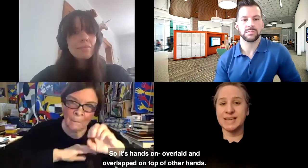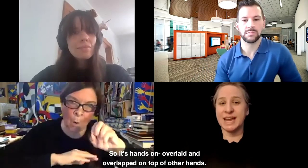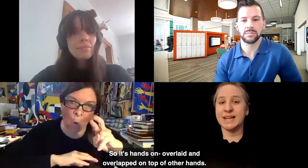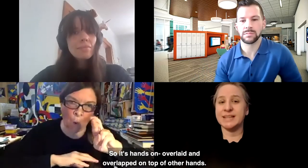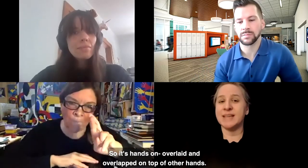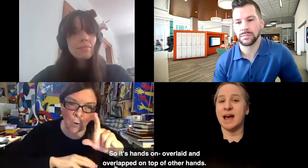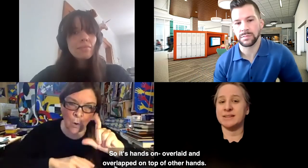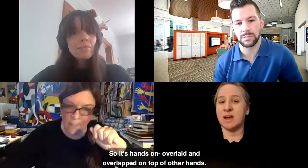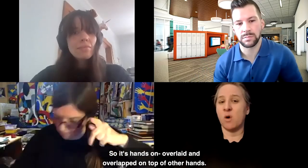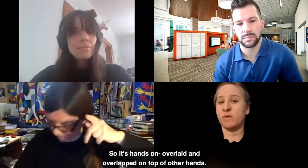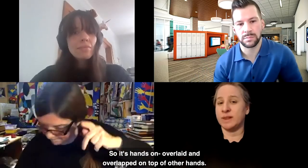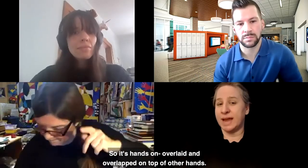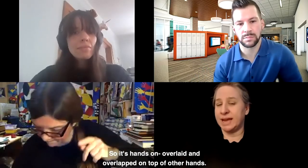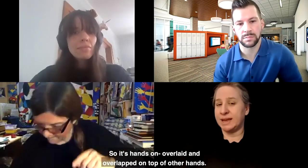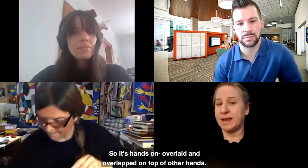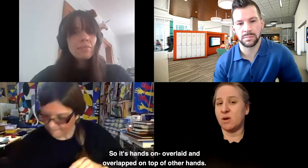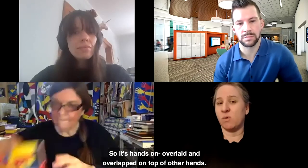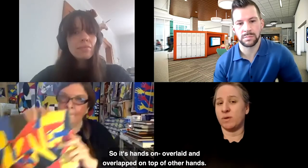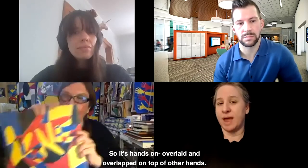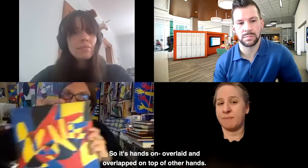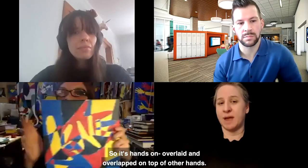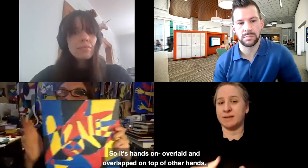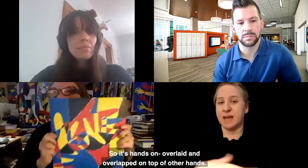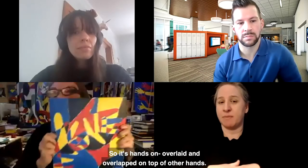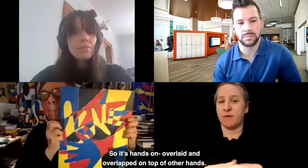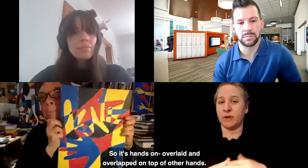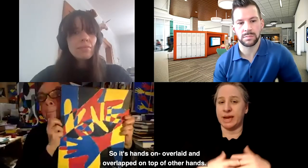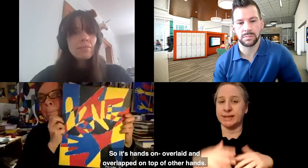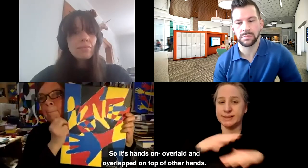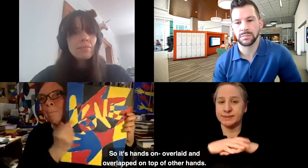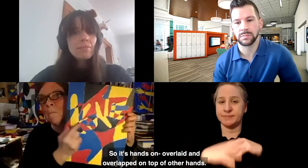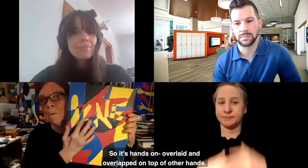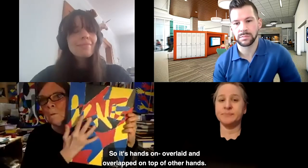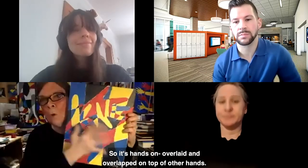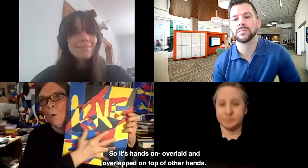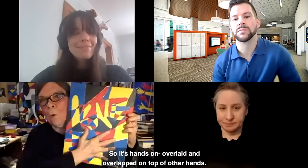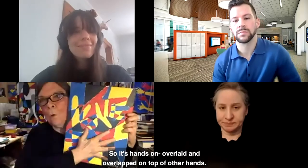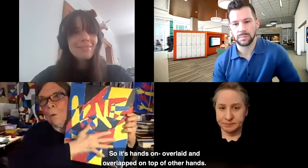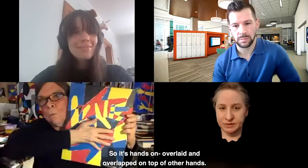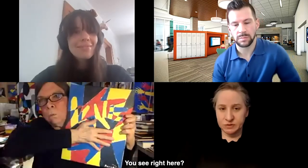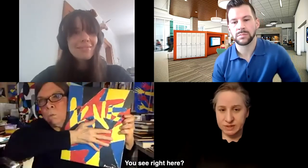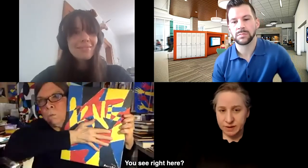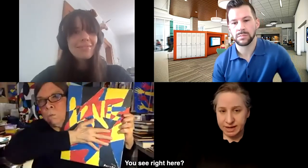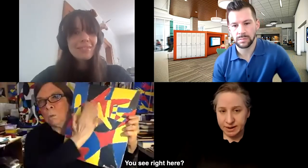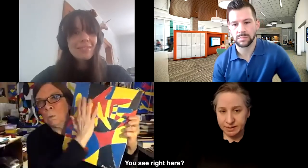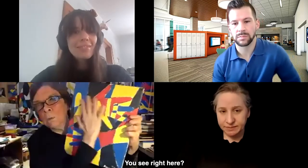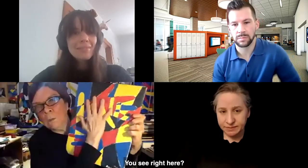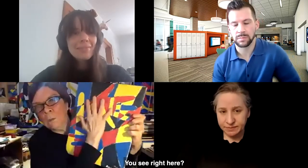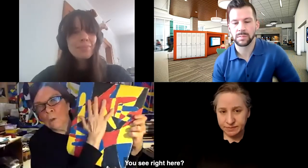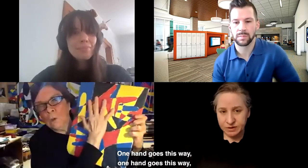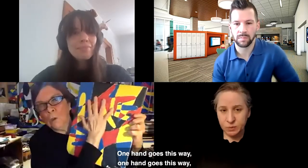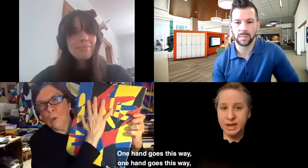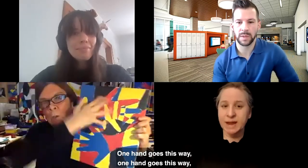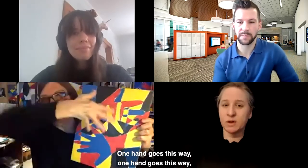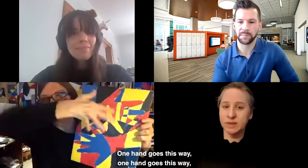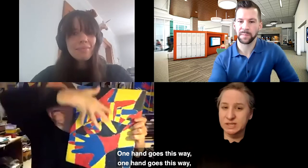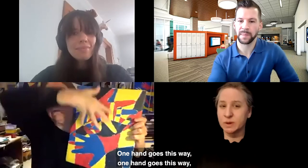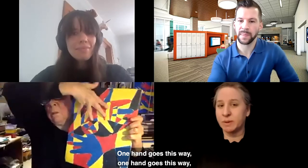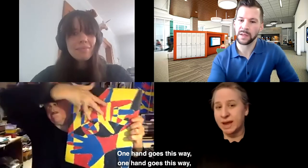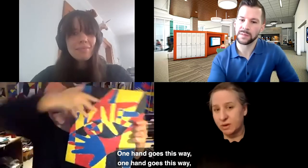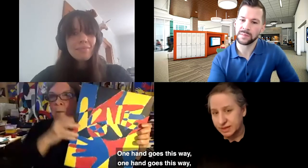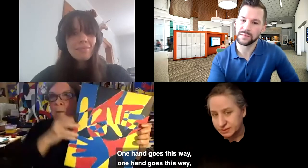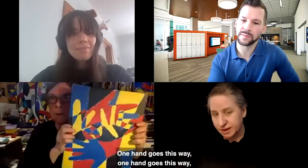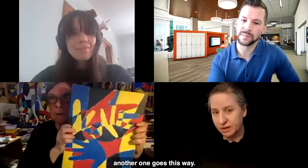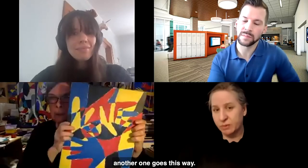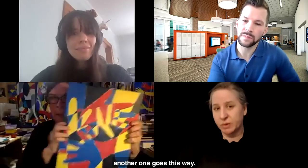it's hands overlaid and overlapped on top of other hands. Nancy holds up her painting. You see right here. There's one hand go this